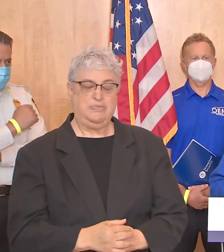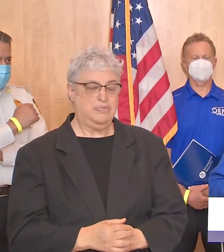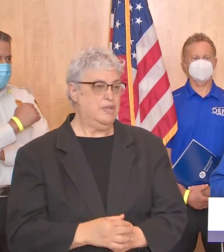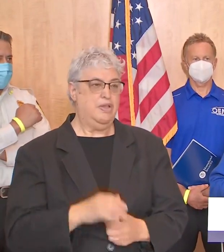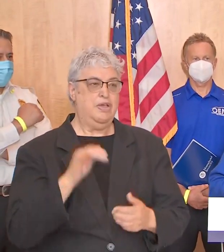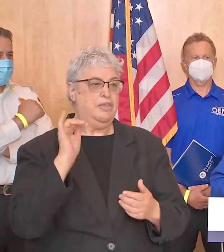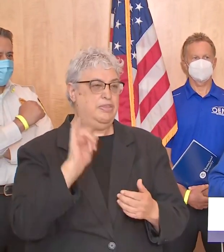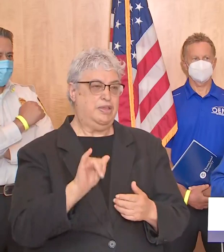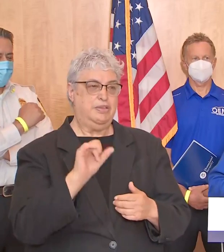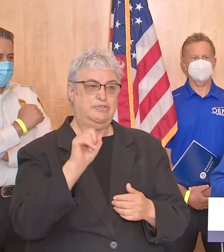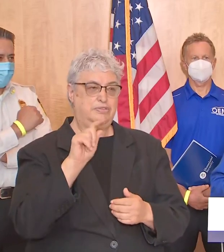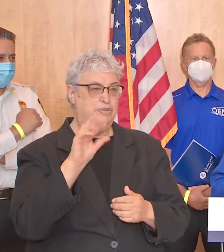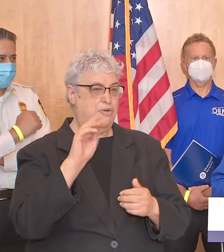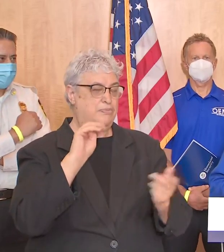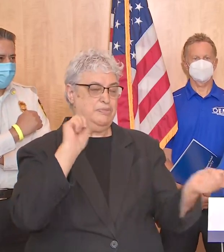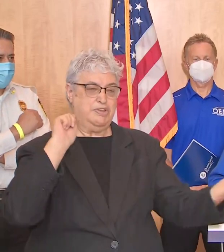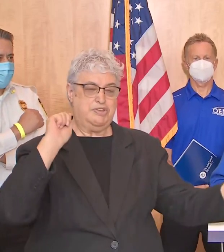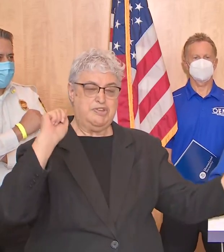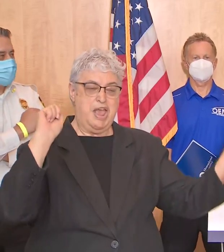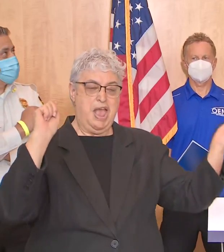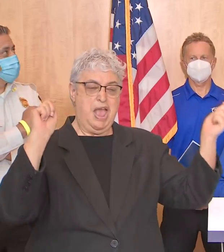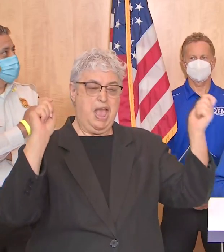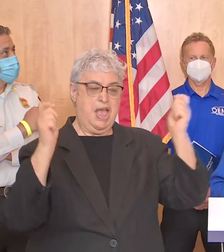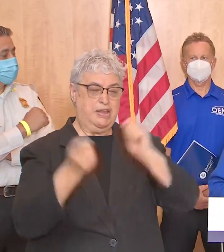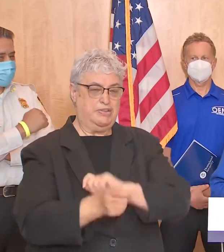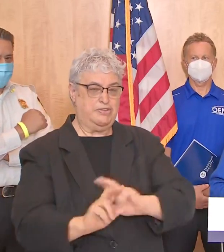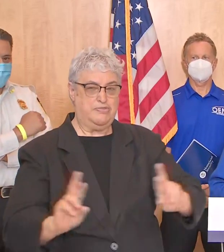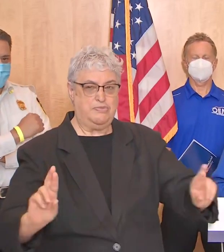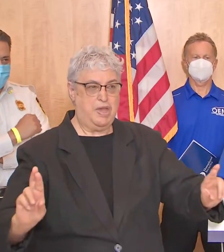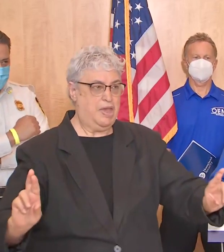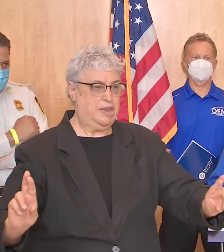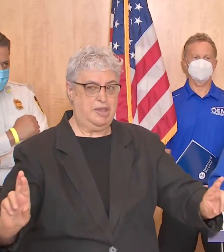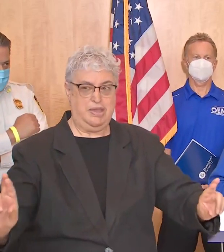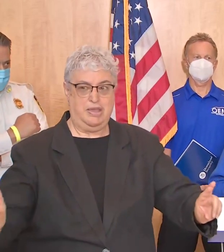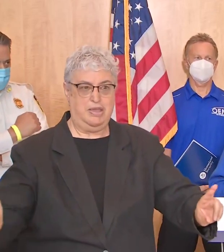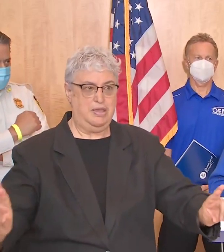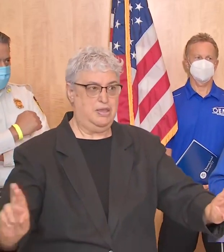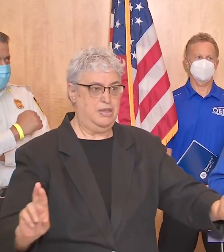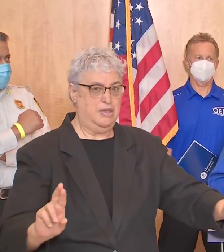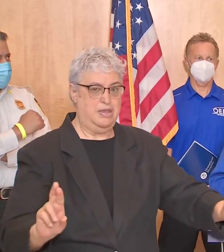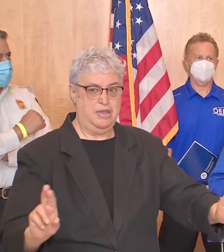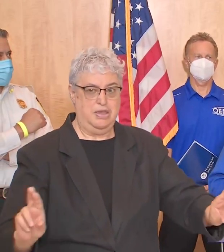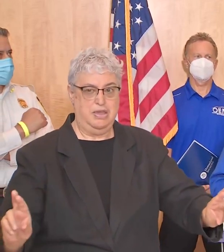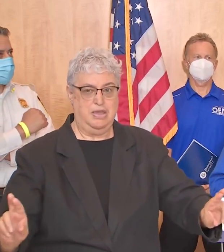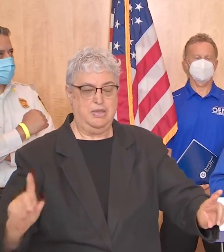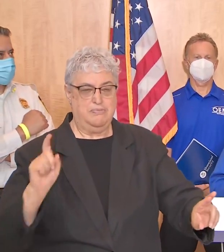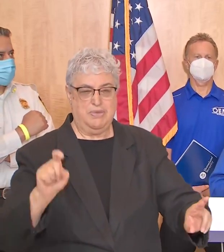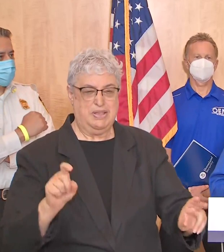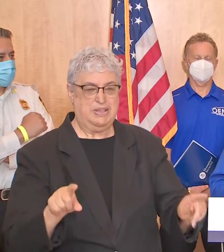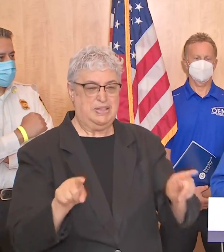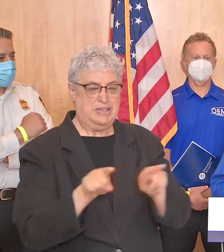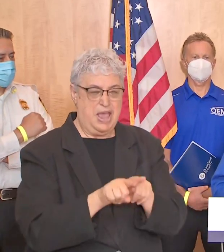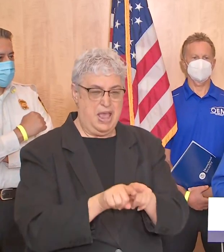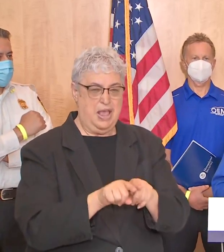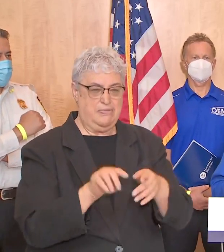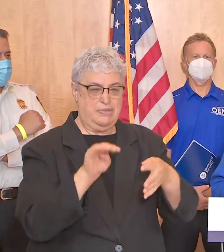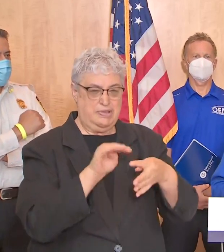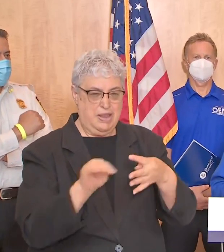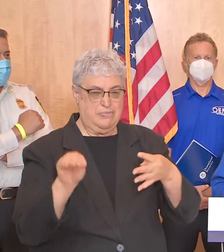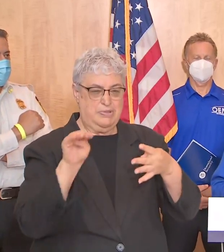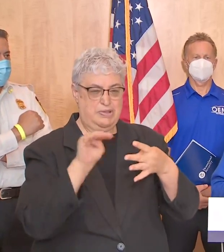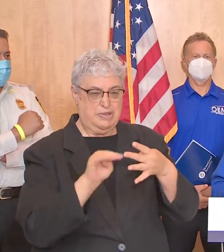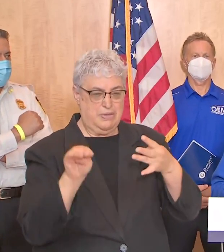intensify and you have to be ready and you have to go through the same steps uh